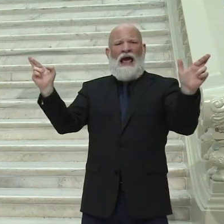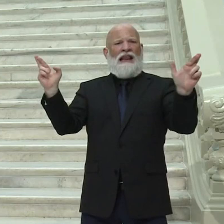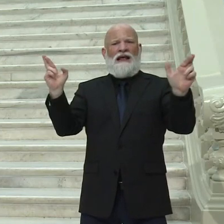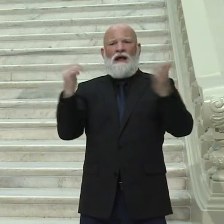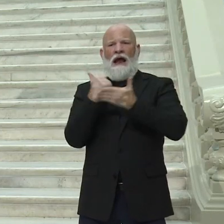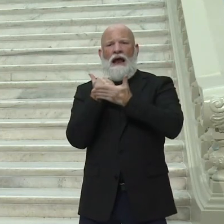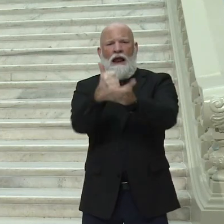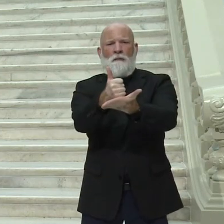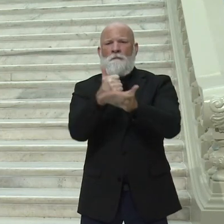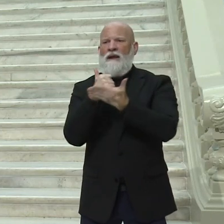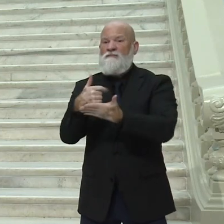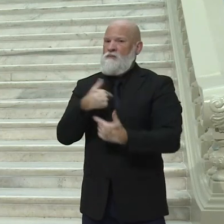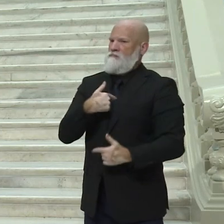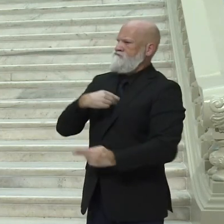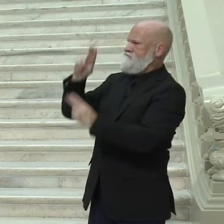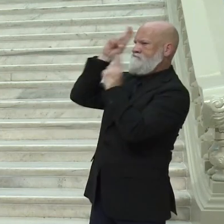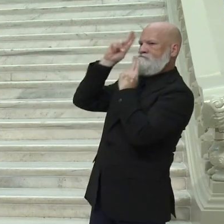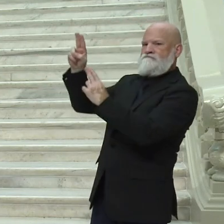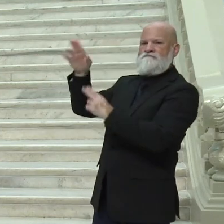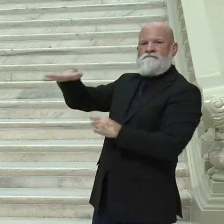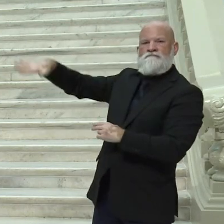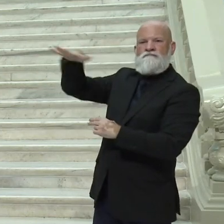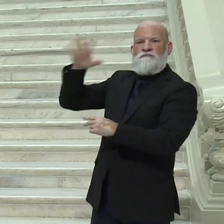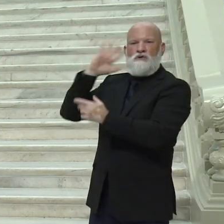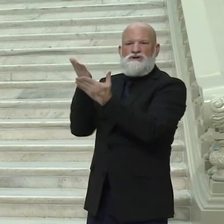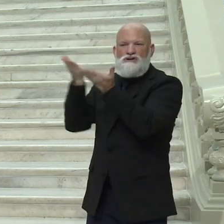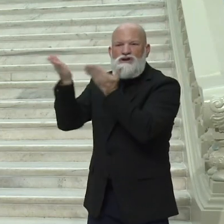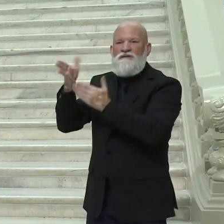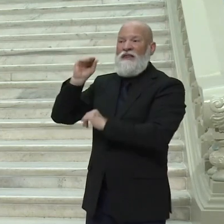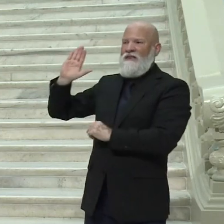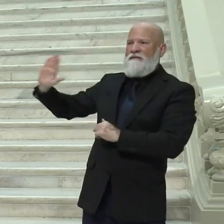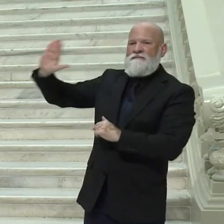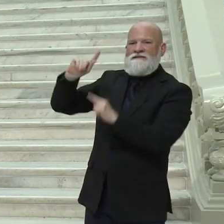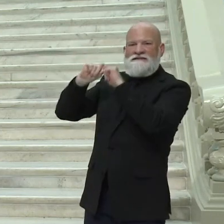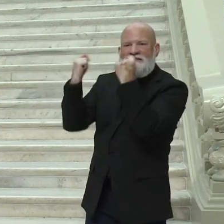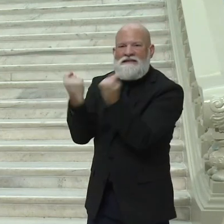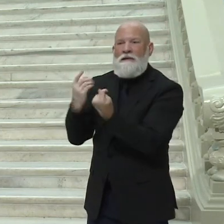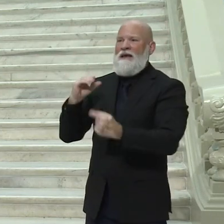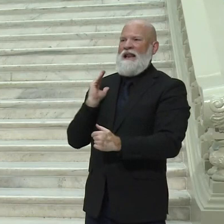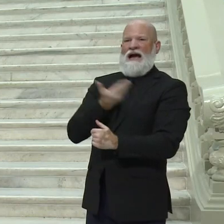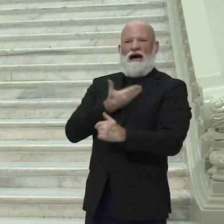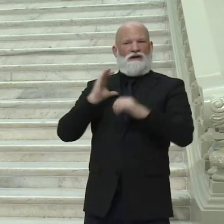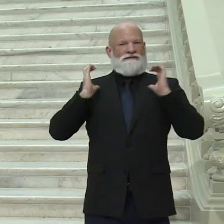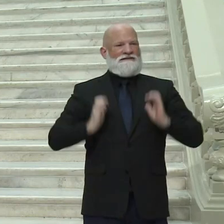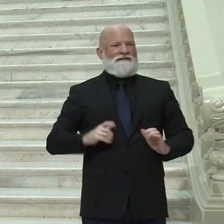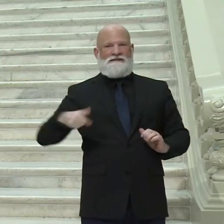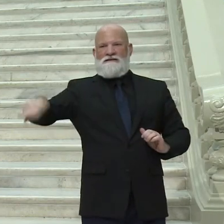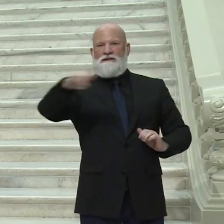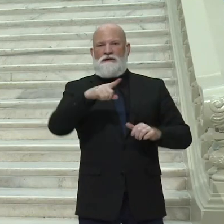this great team, and our citizens at this critical time in our fight to defeat COVID-19. Thank you very much. much.